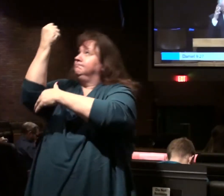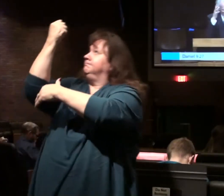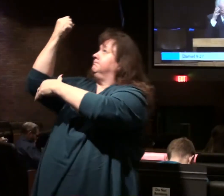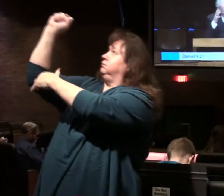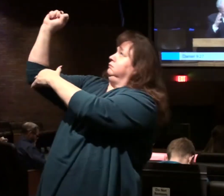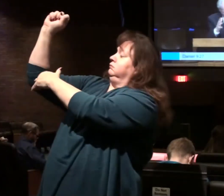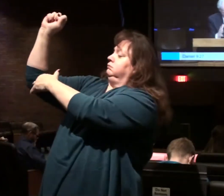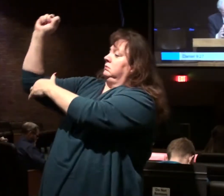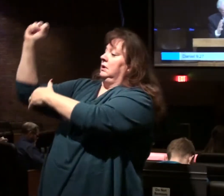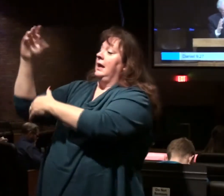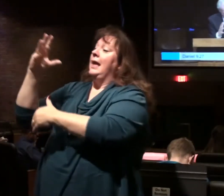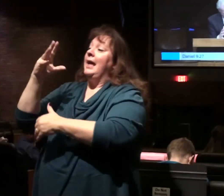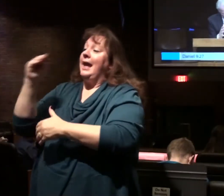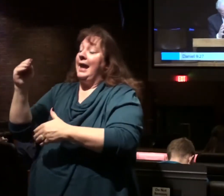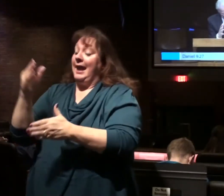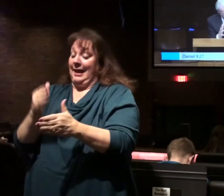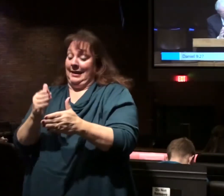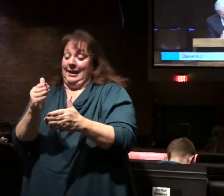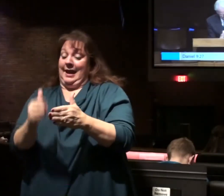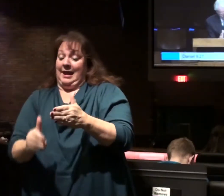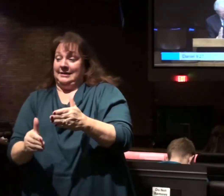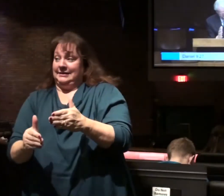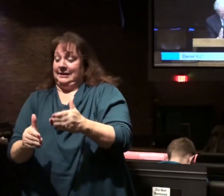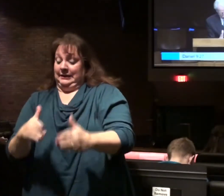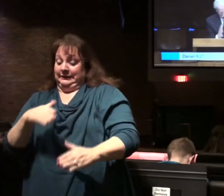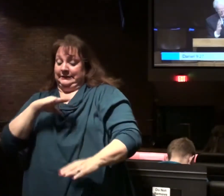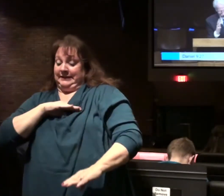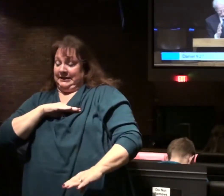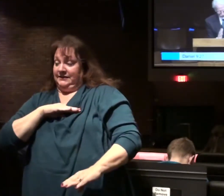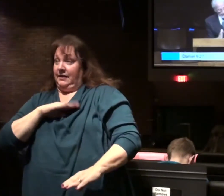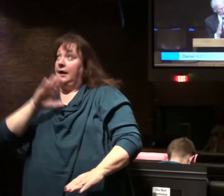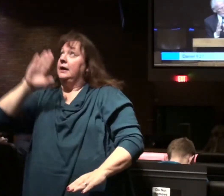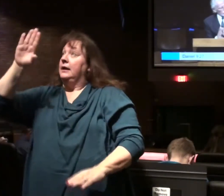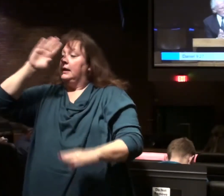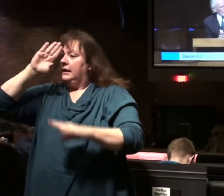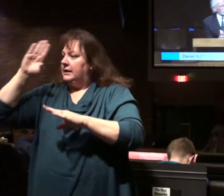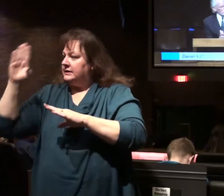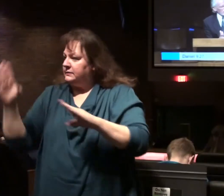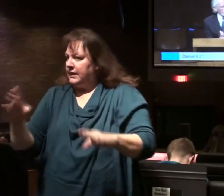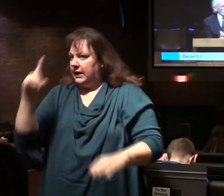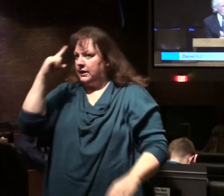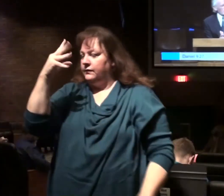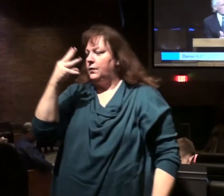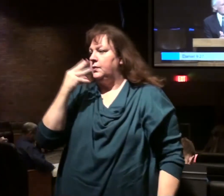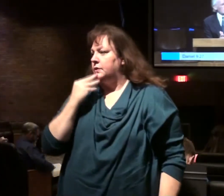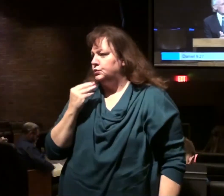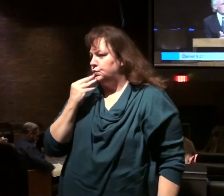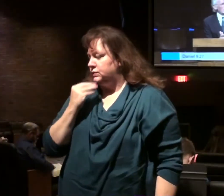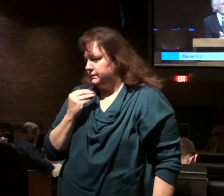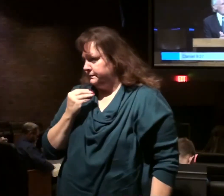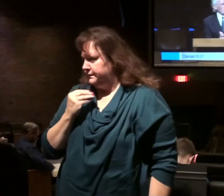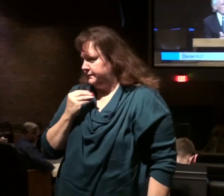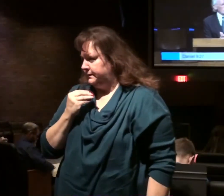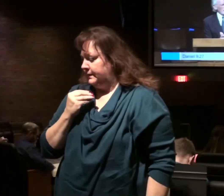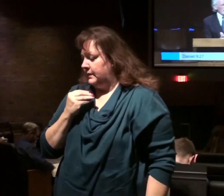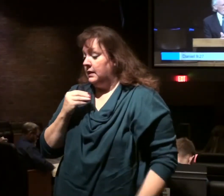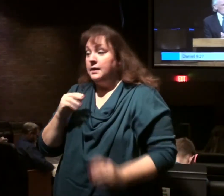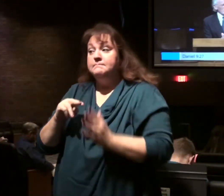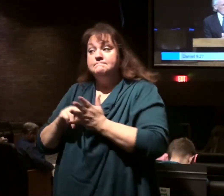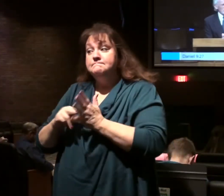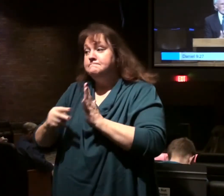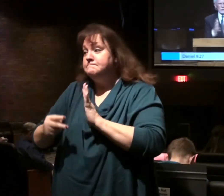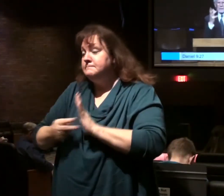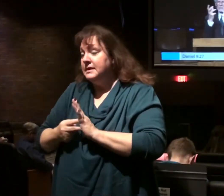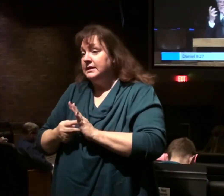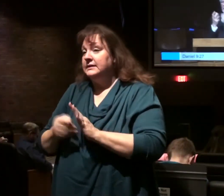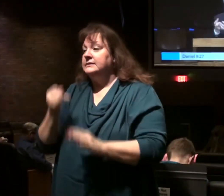And finishing, bringing to fulfillment and fruition his plan for the nation Israel. Which means